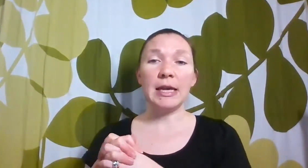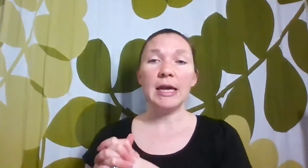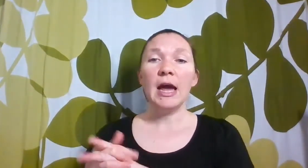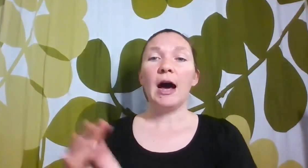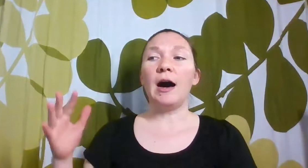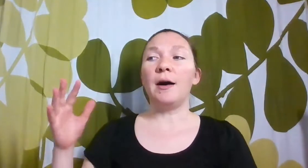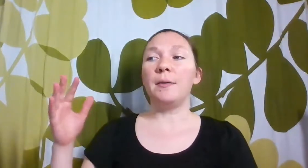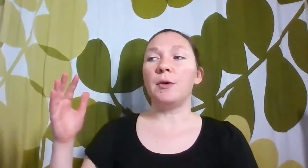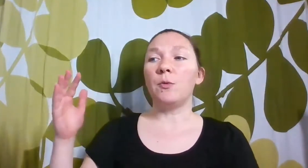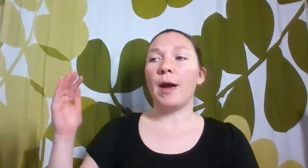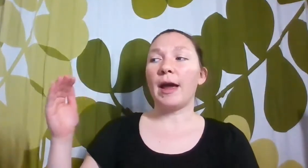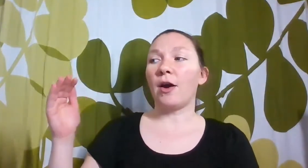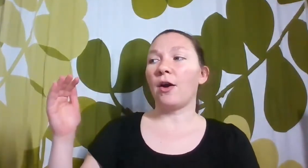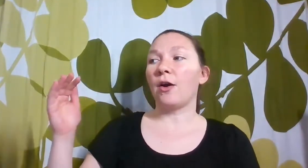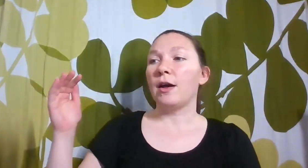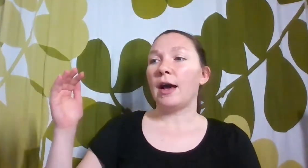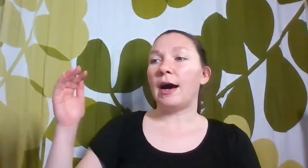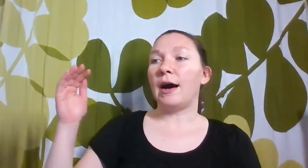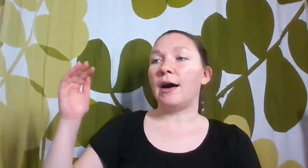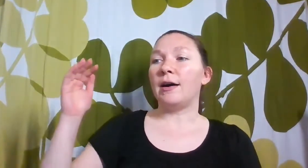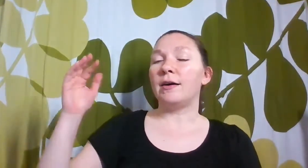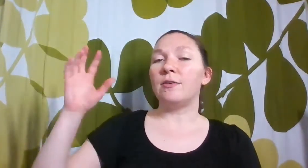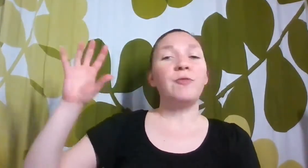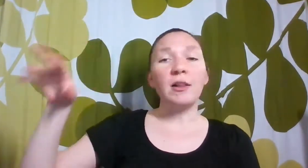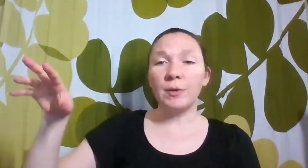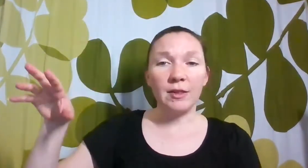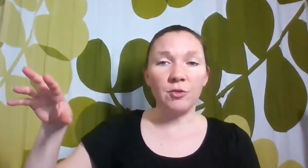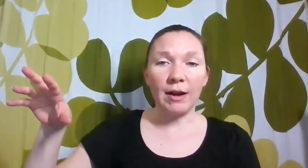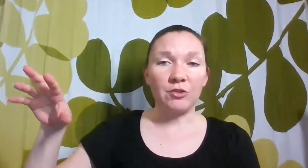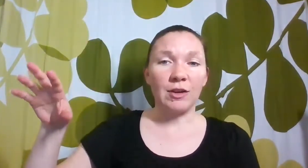where following the directions